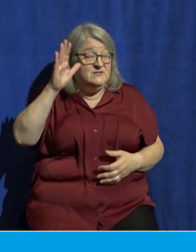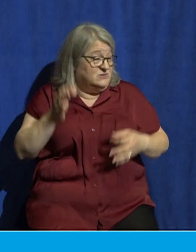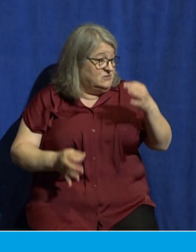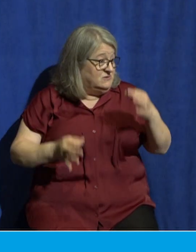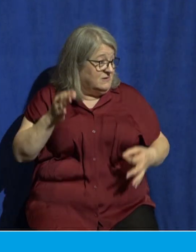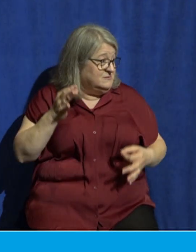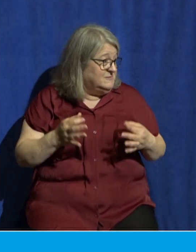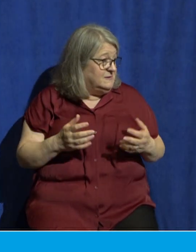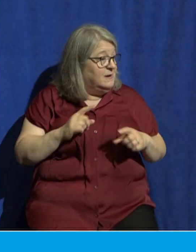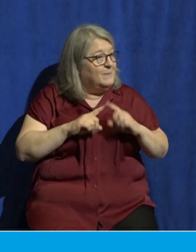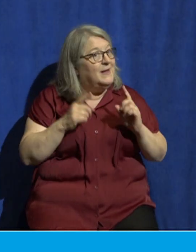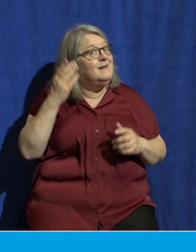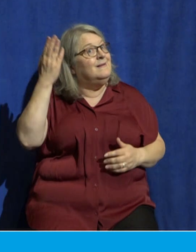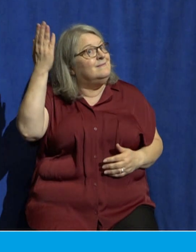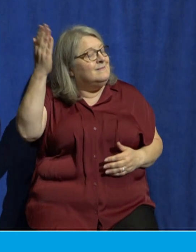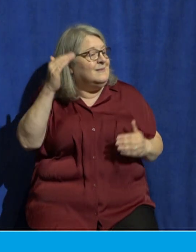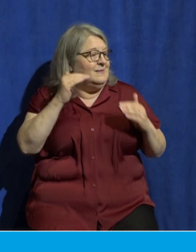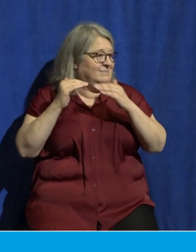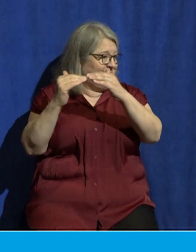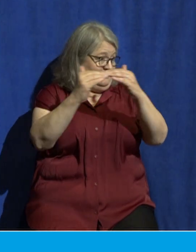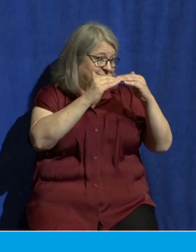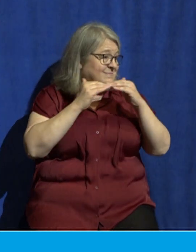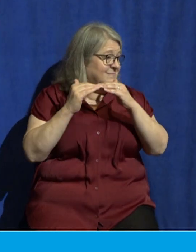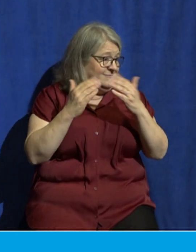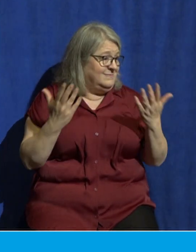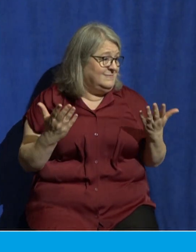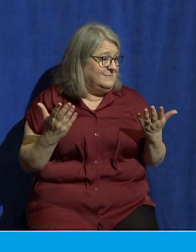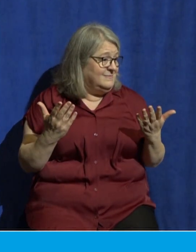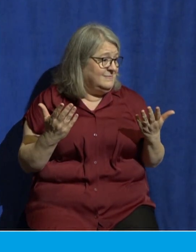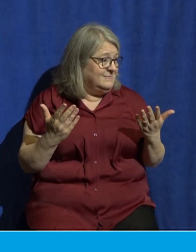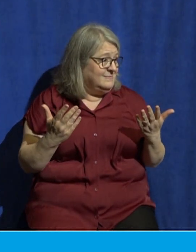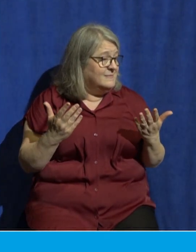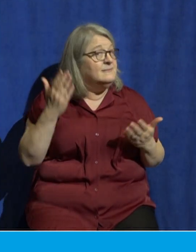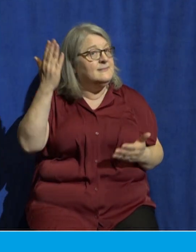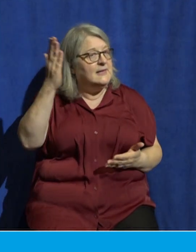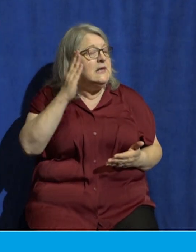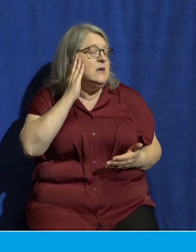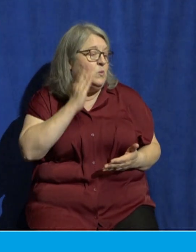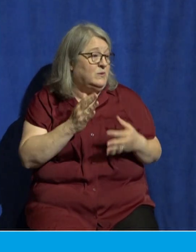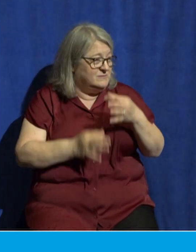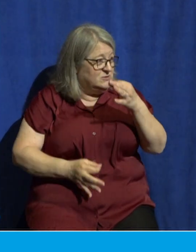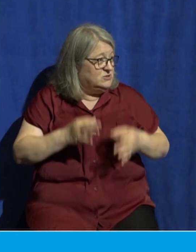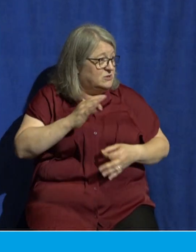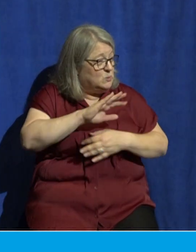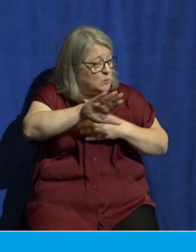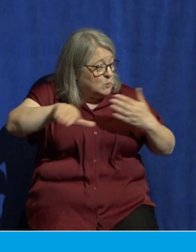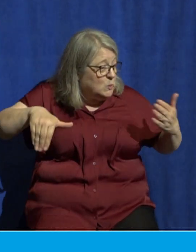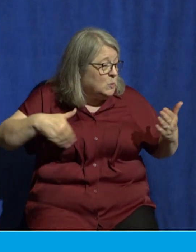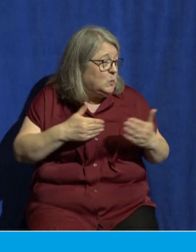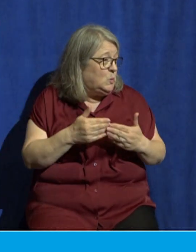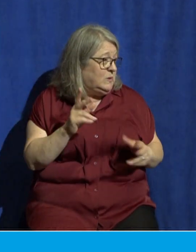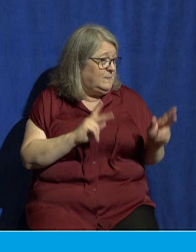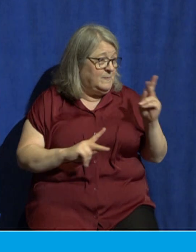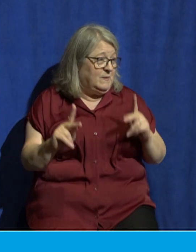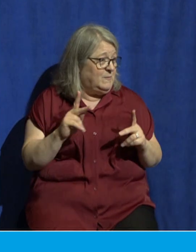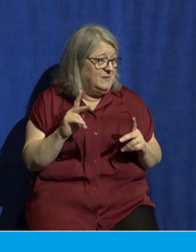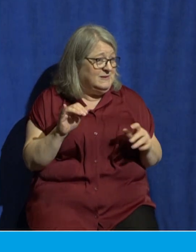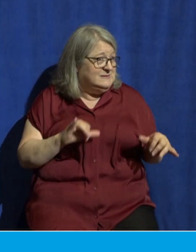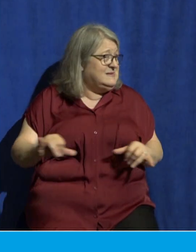and he is equitable and he is fair he will judge every single one of us by the same standard and it will not be your